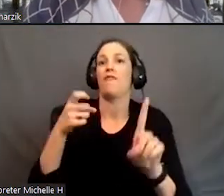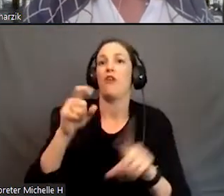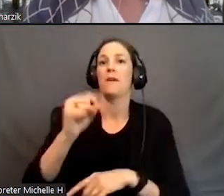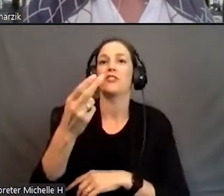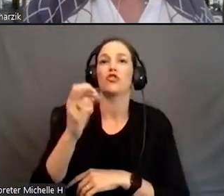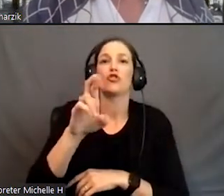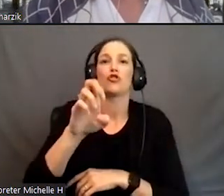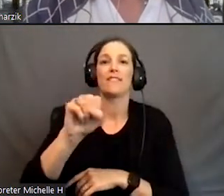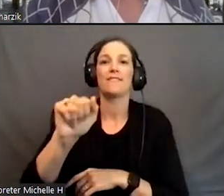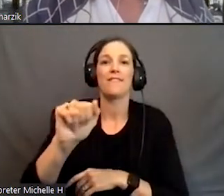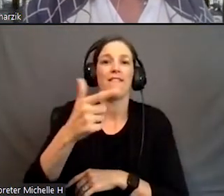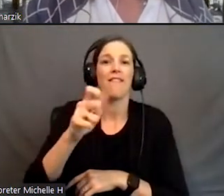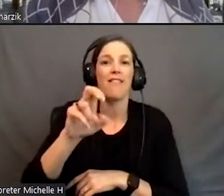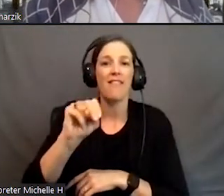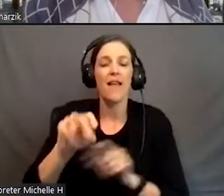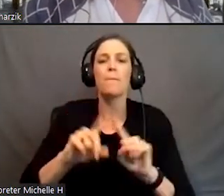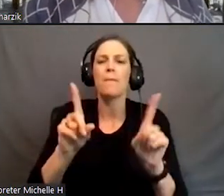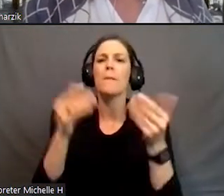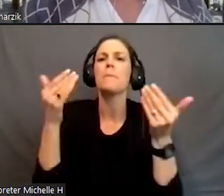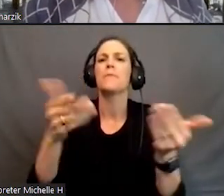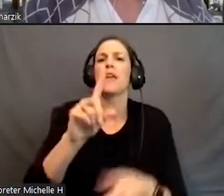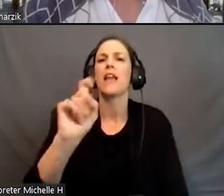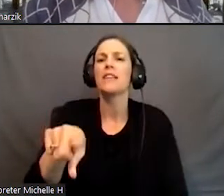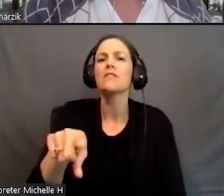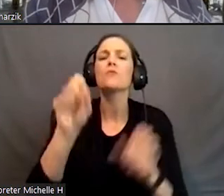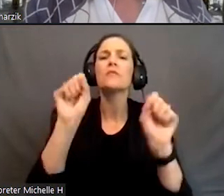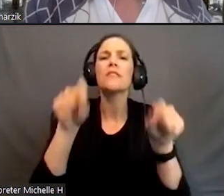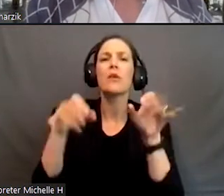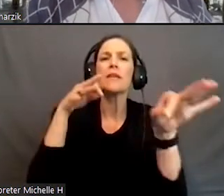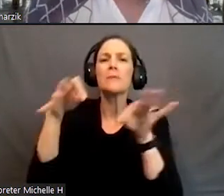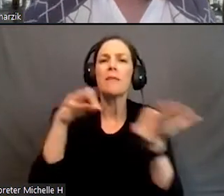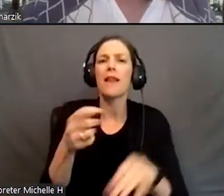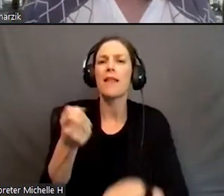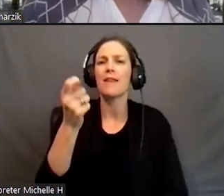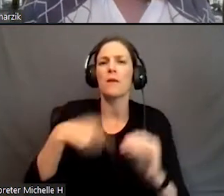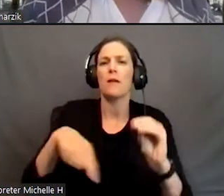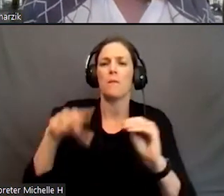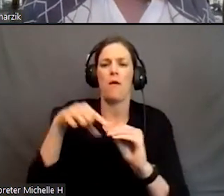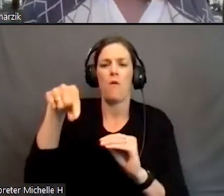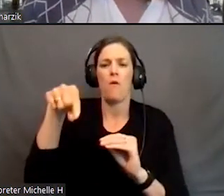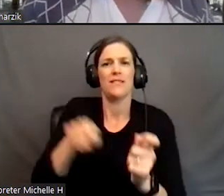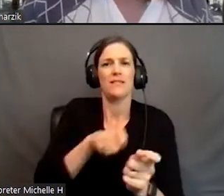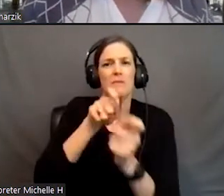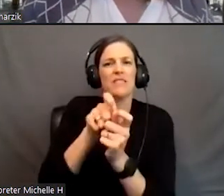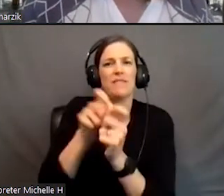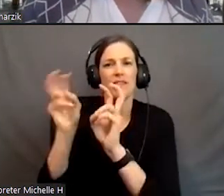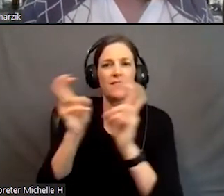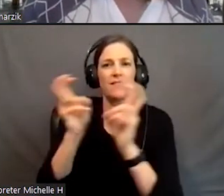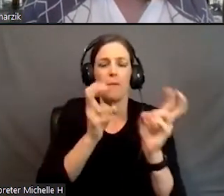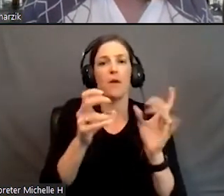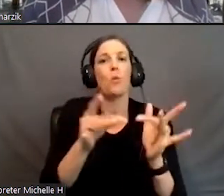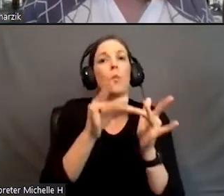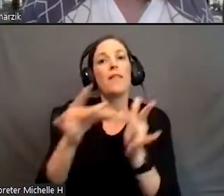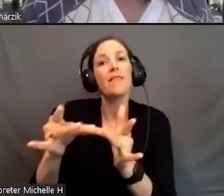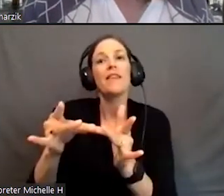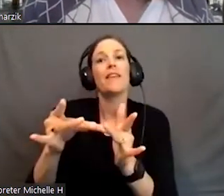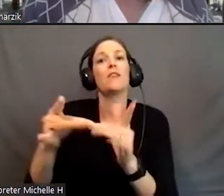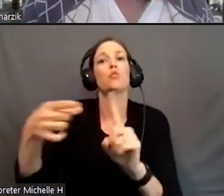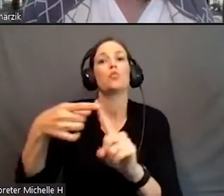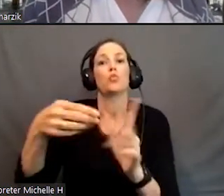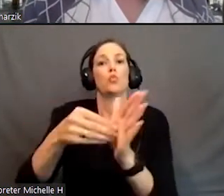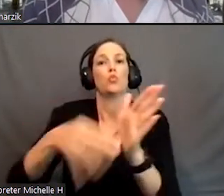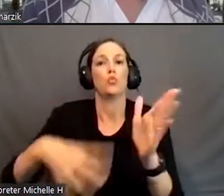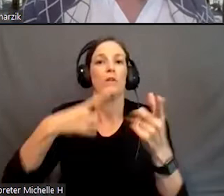go ahead and ask you this. Explain a little bit about how this particular topic would lead to student success.